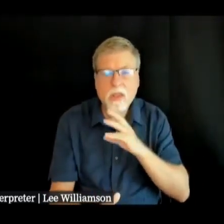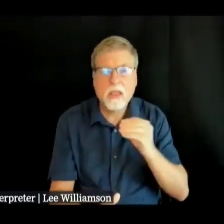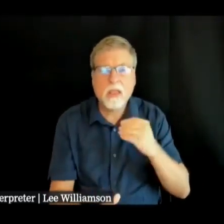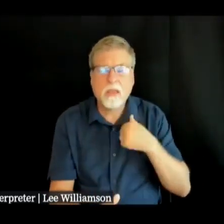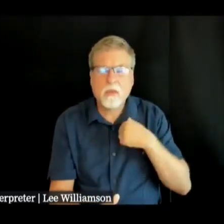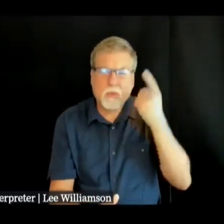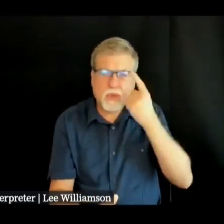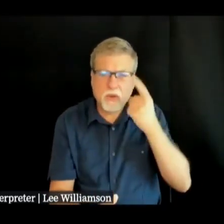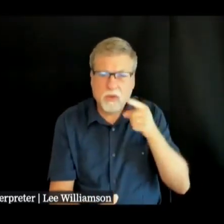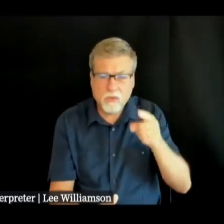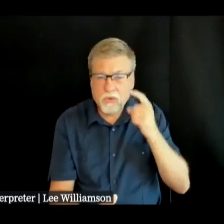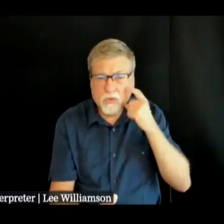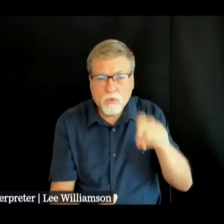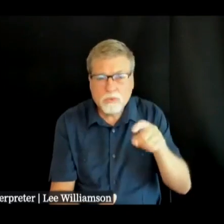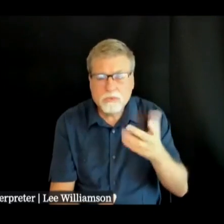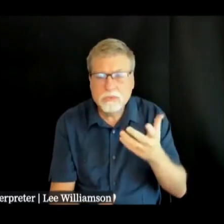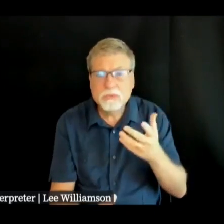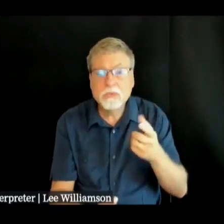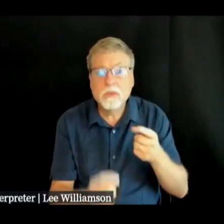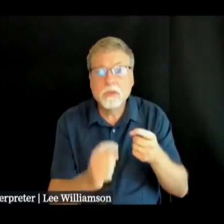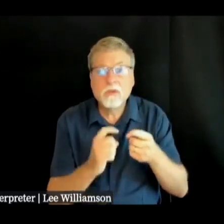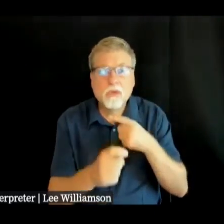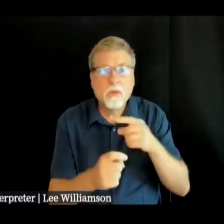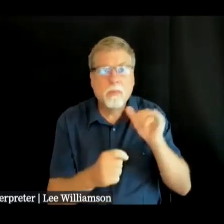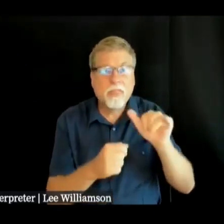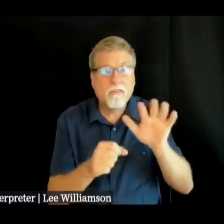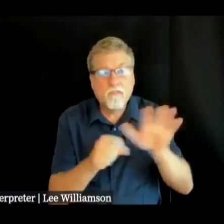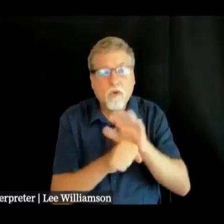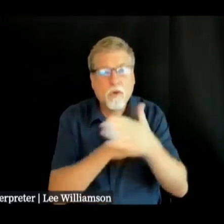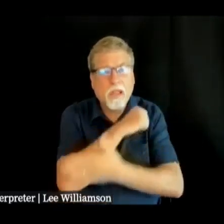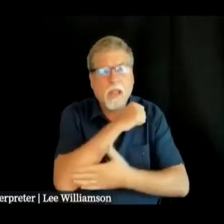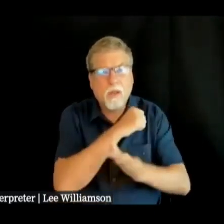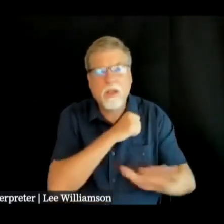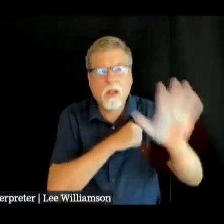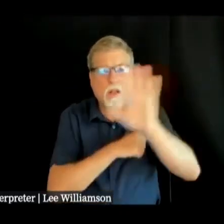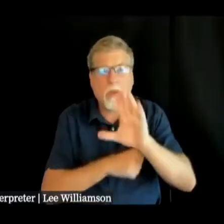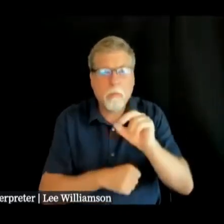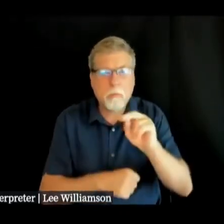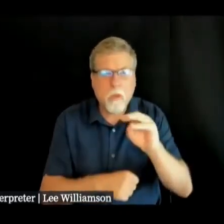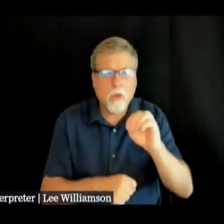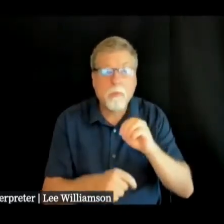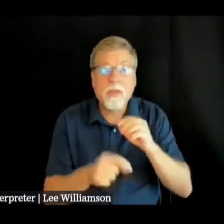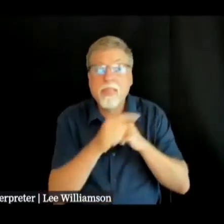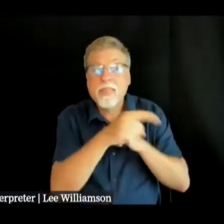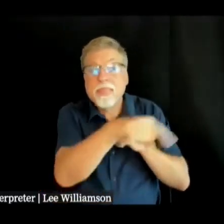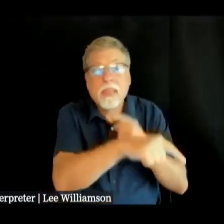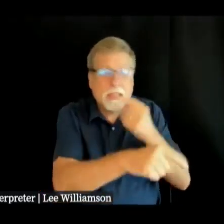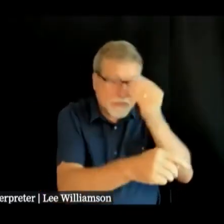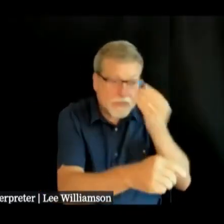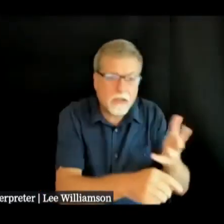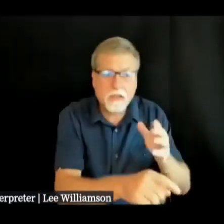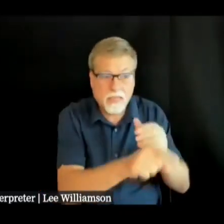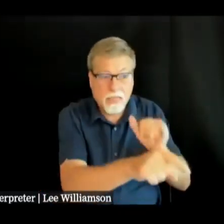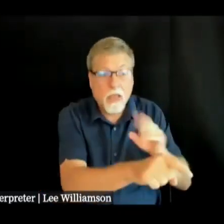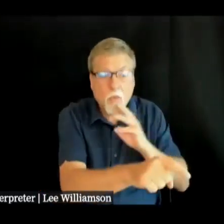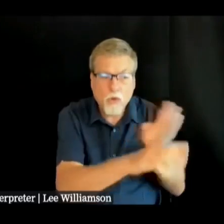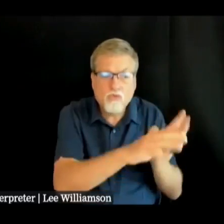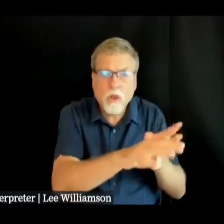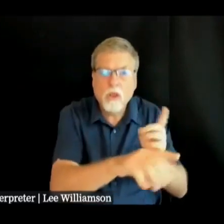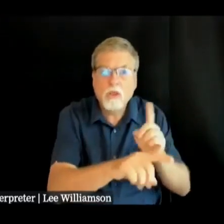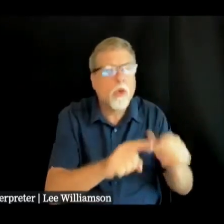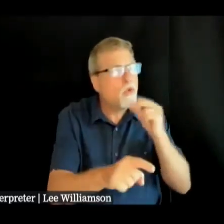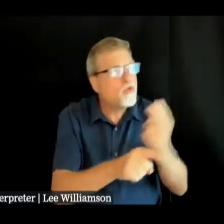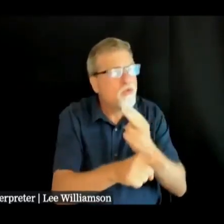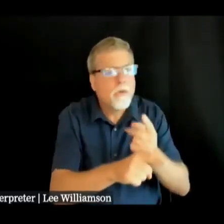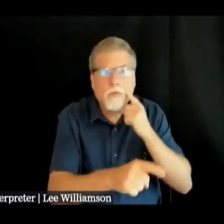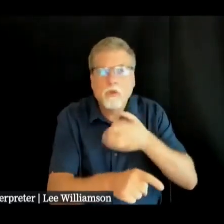this just from knowing the whole county is that they're telling people don't um use that water for anything other than flushing